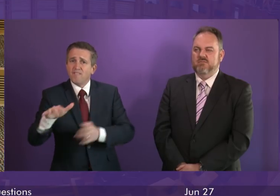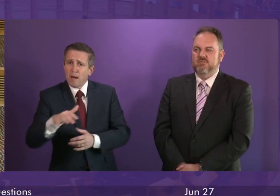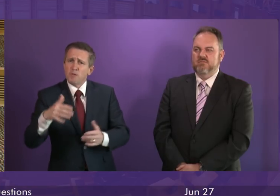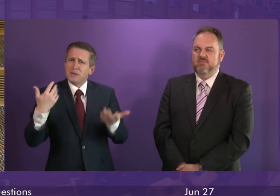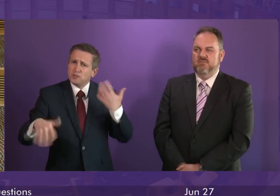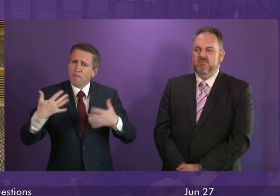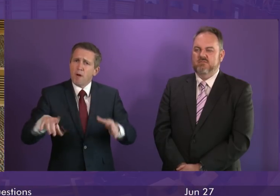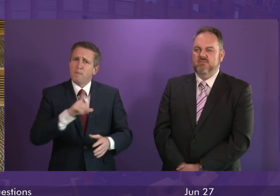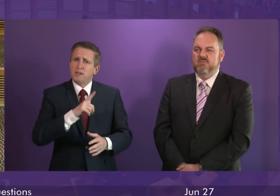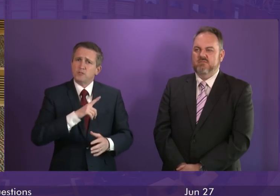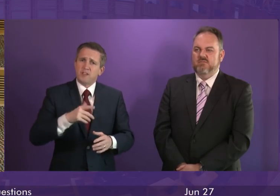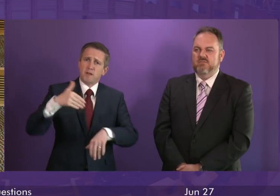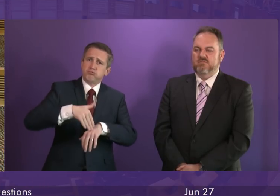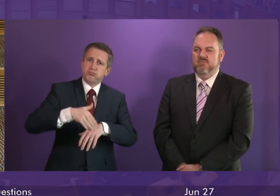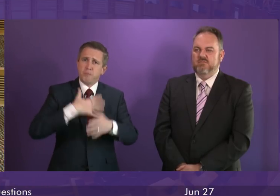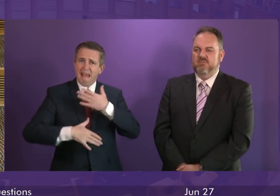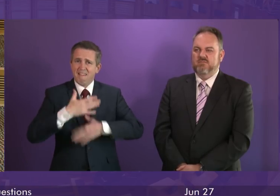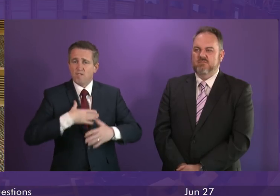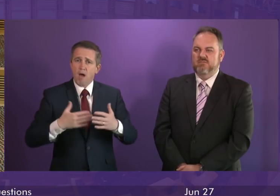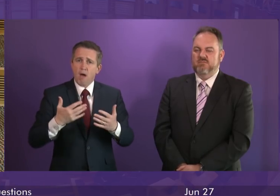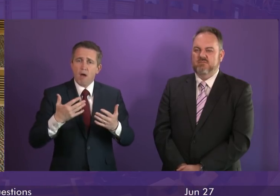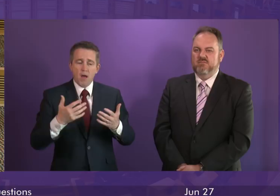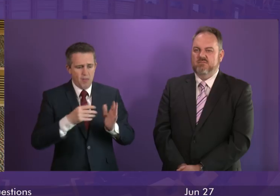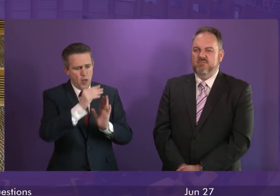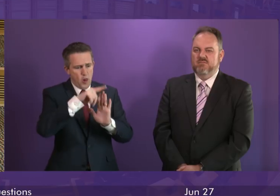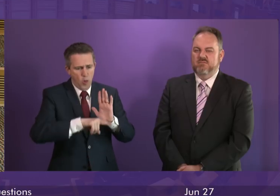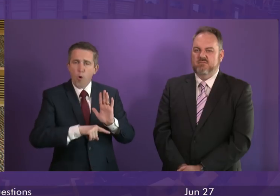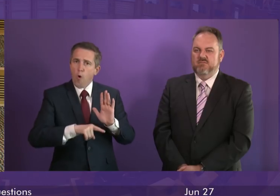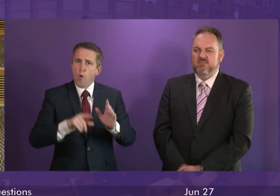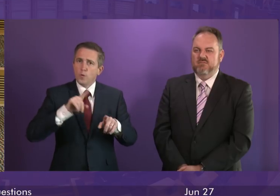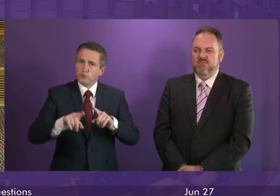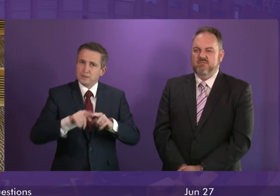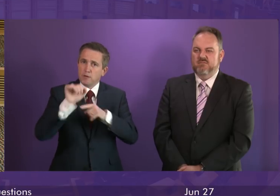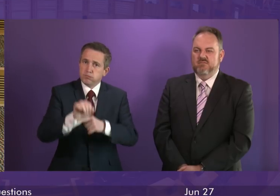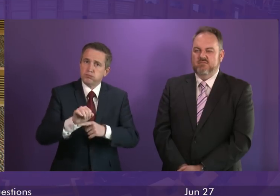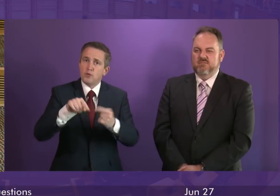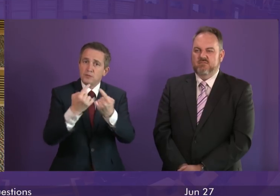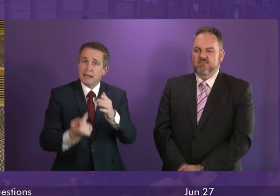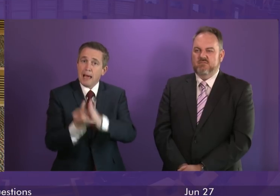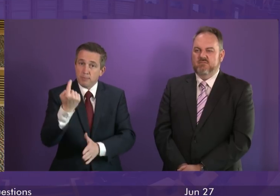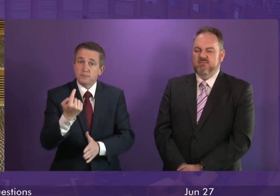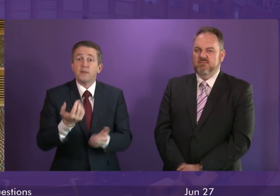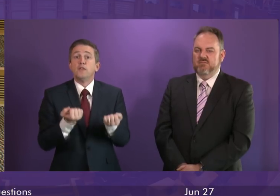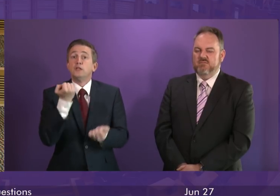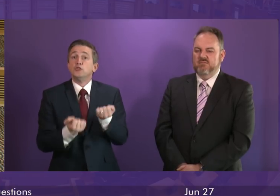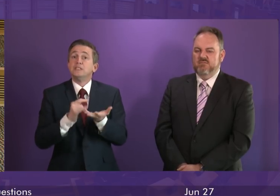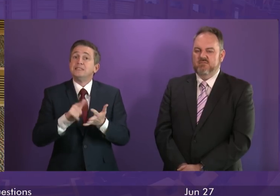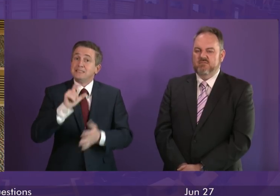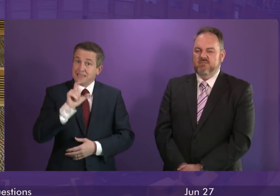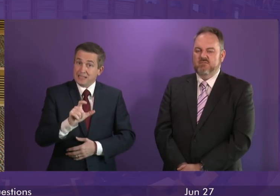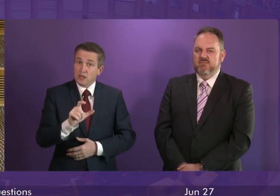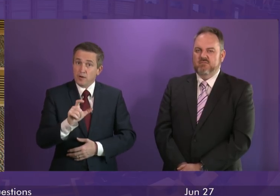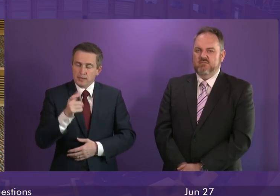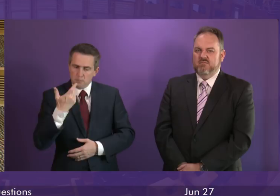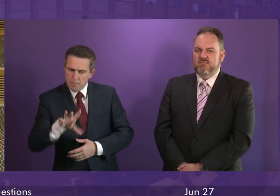these circumstances, this is a response specifically to that. The Justice Secretary has also taken other action to respond to what happened in